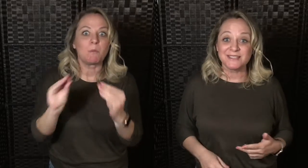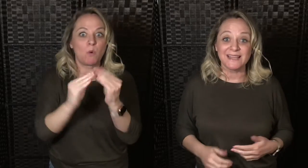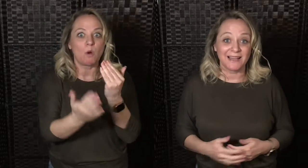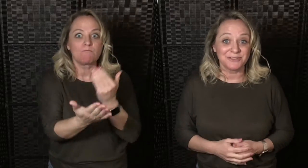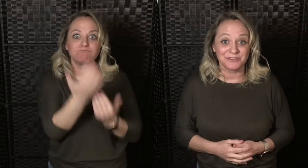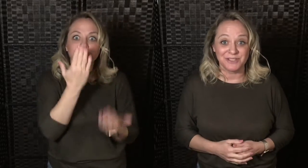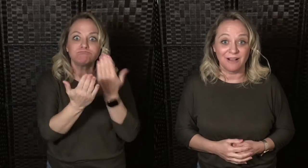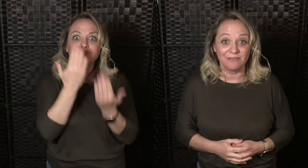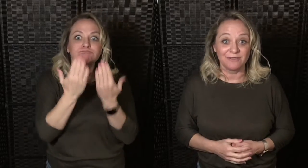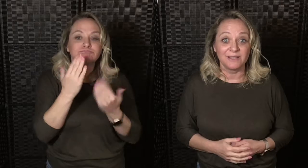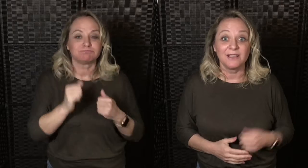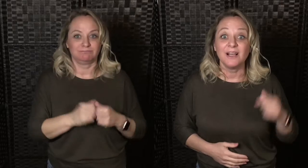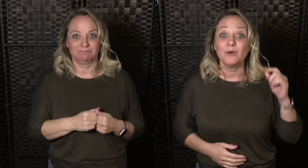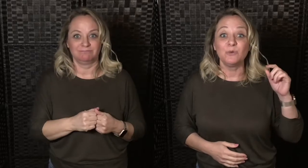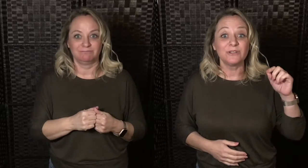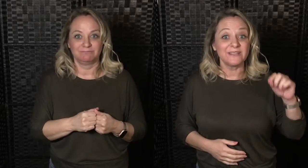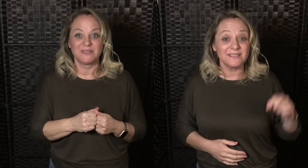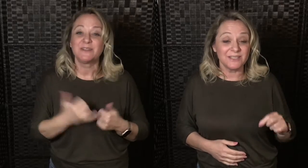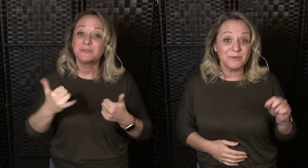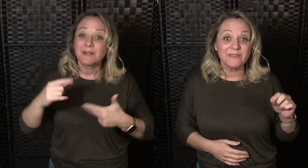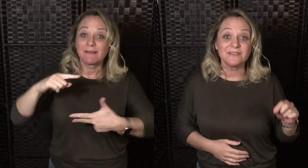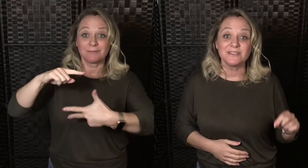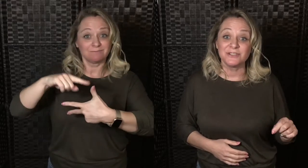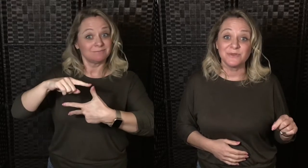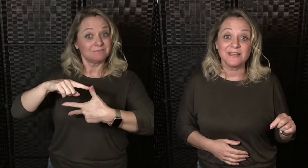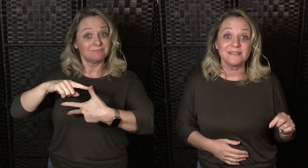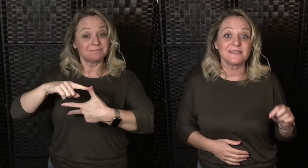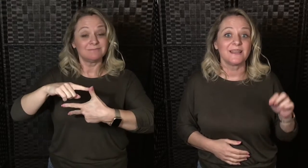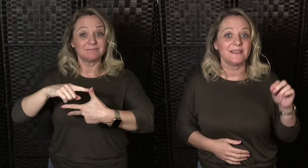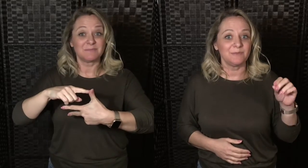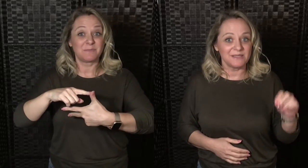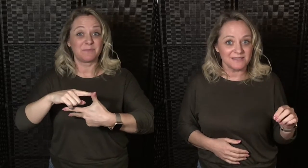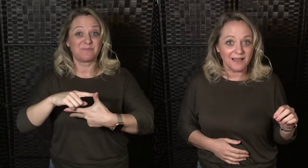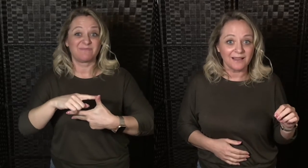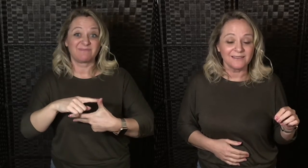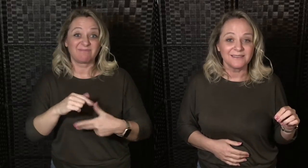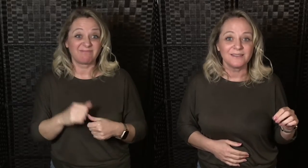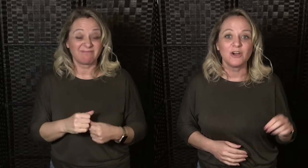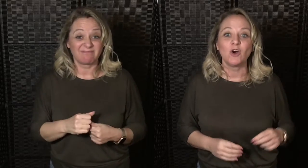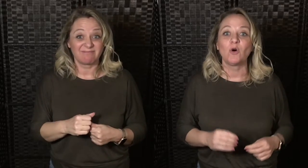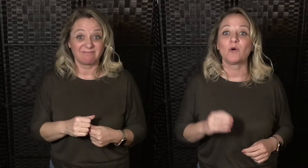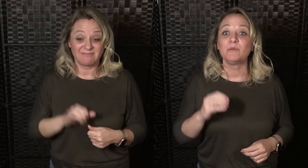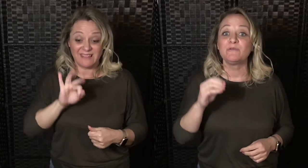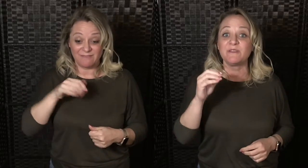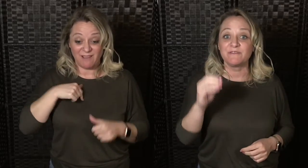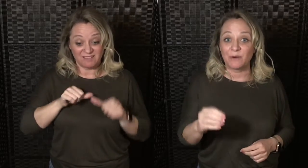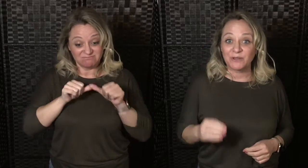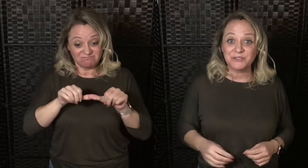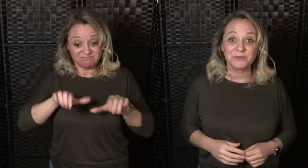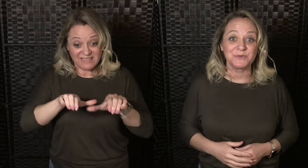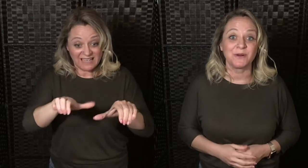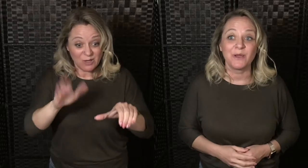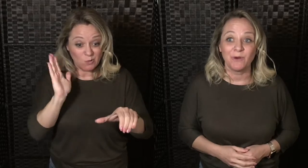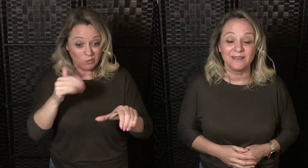to ask yourself. Will continuing to do this keep me stuck or move me forward towards what I want?